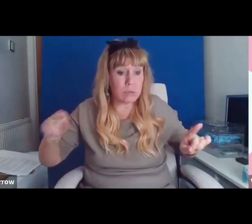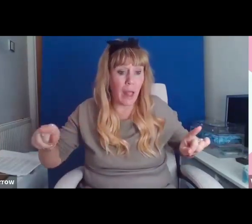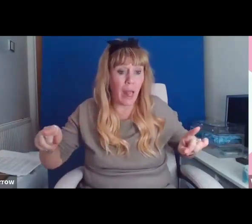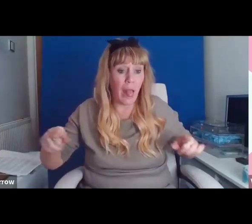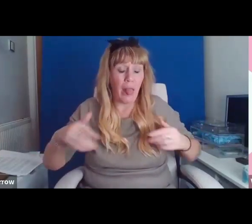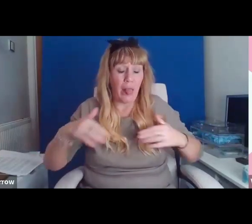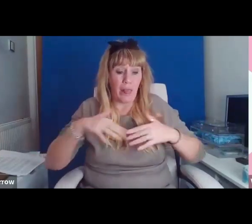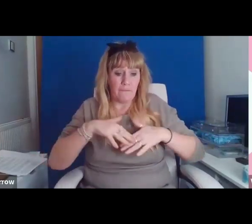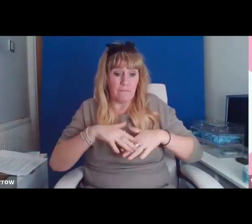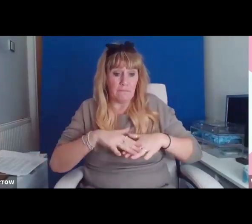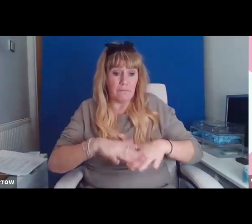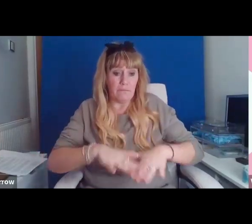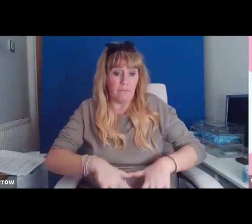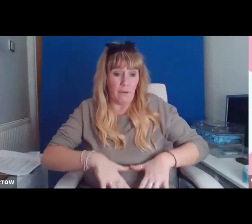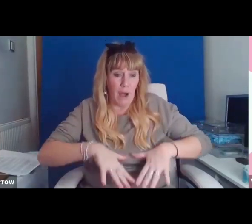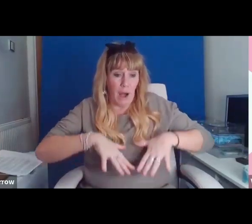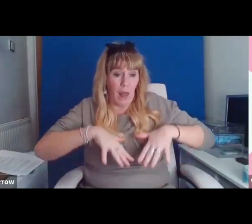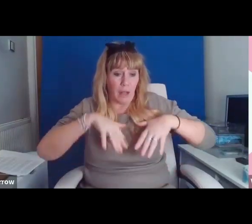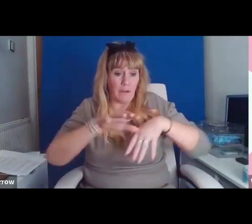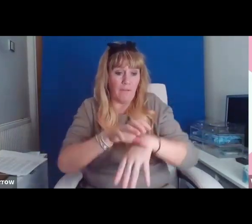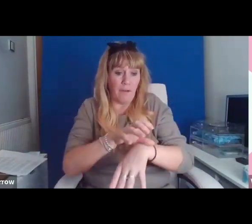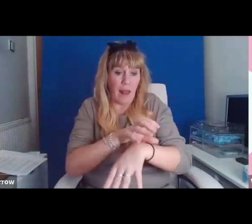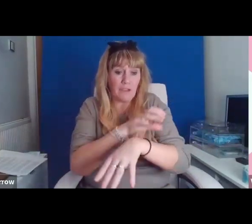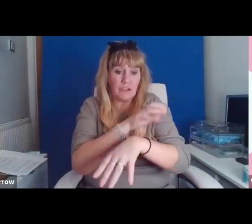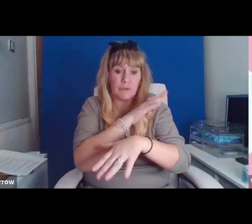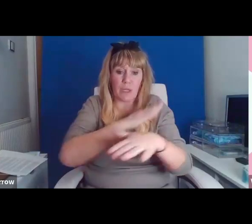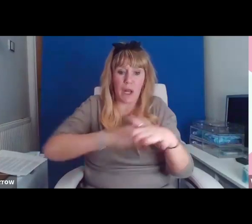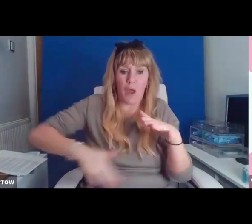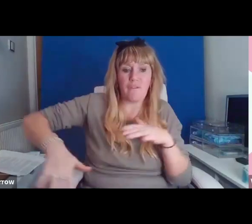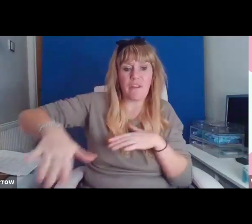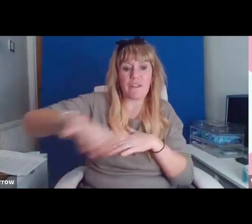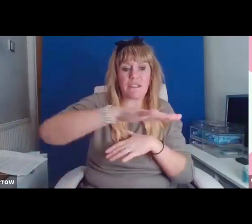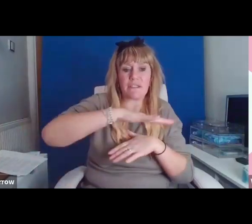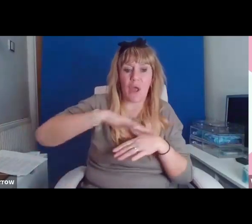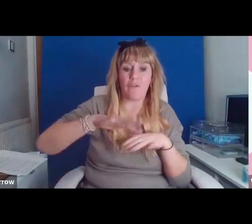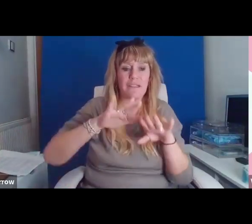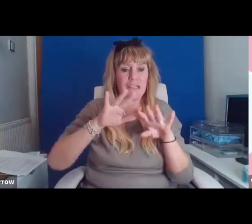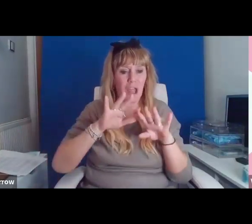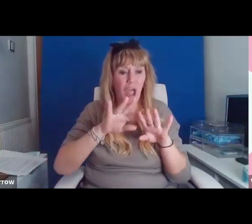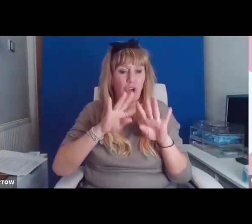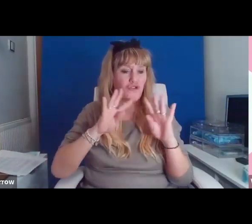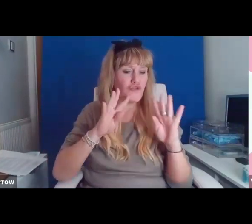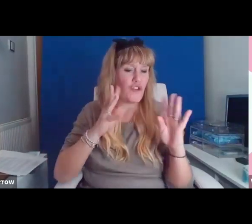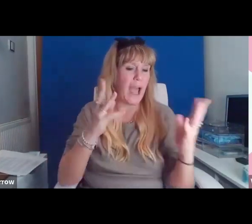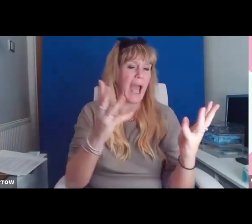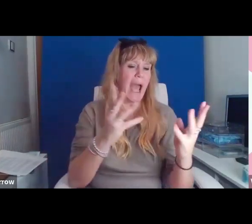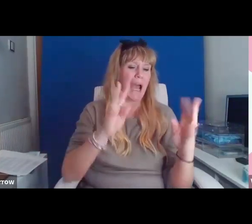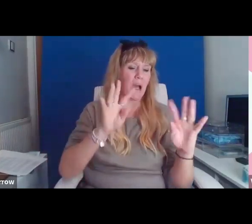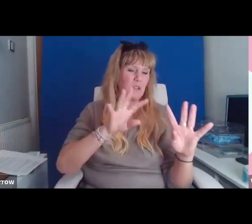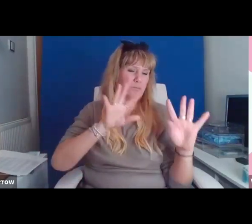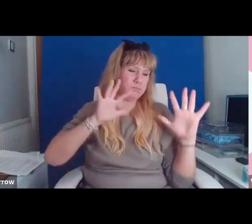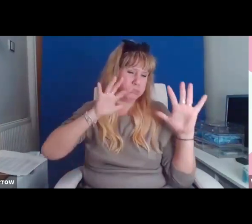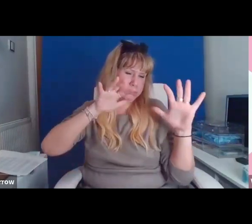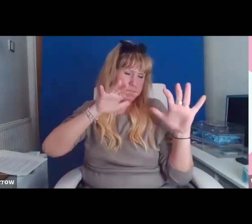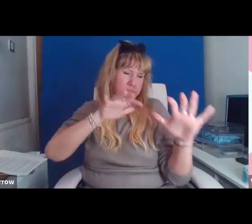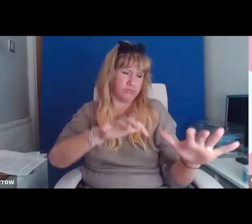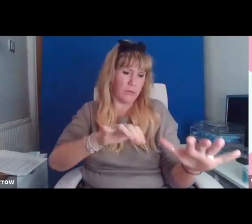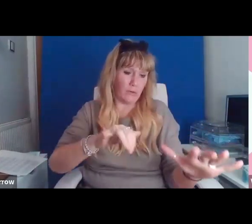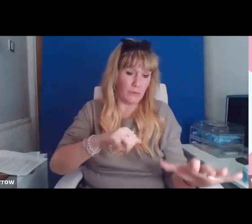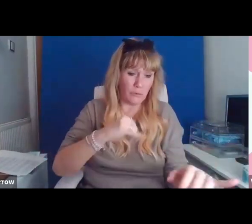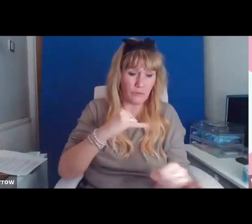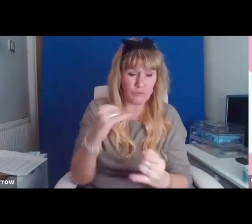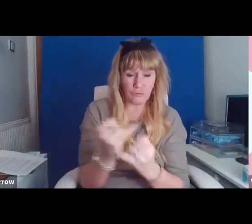the surface of surrounding fields, a crowd-run riot, rampaging through the streets unchecked, just let go